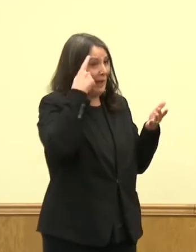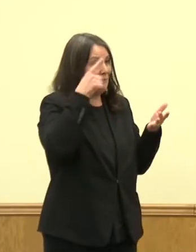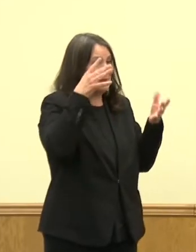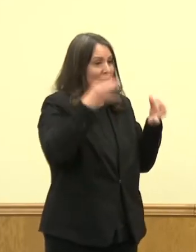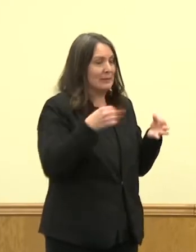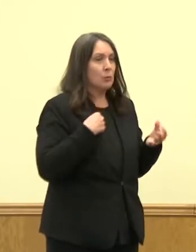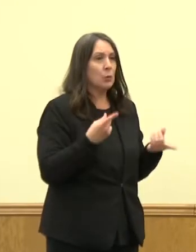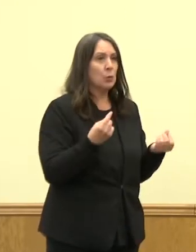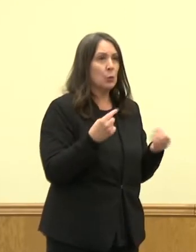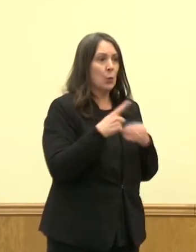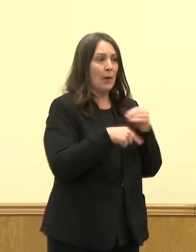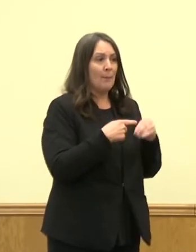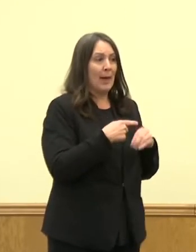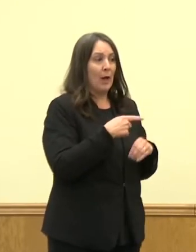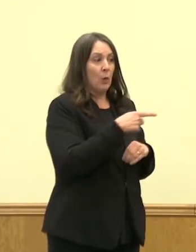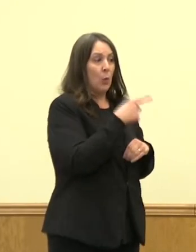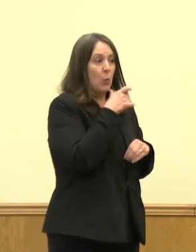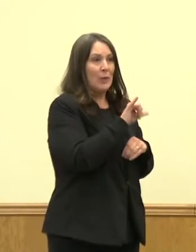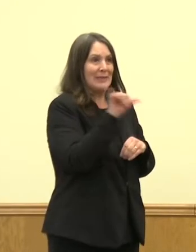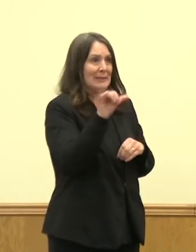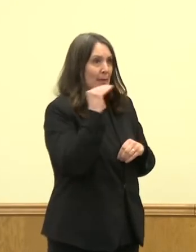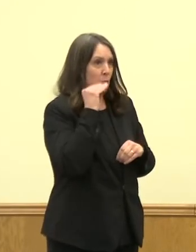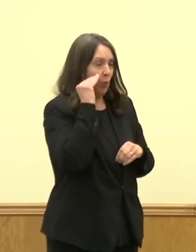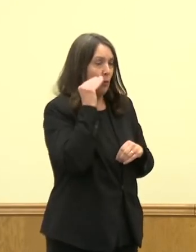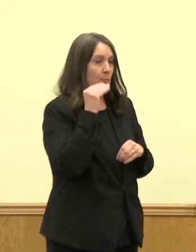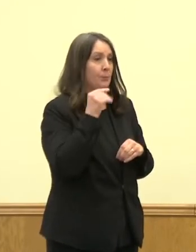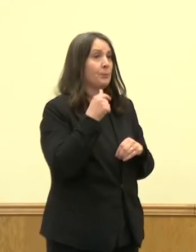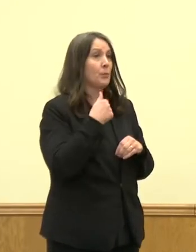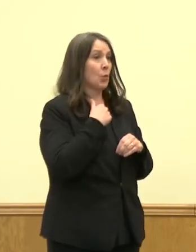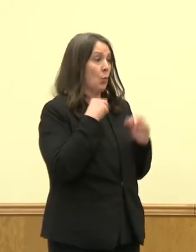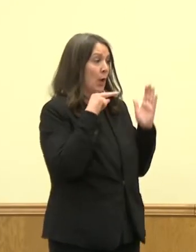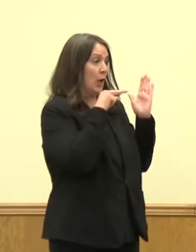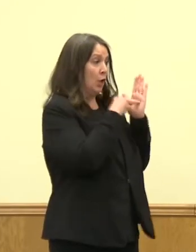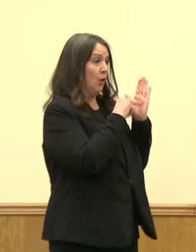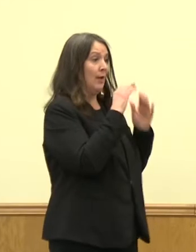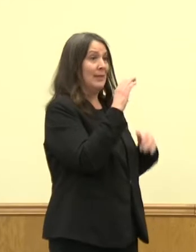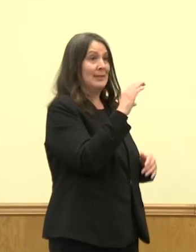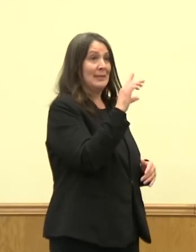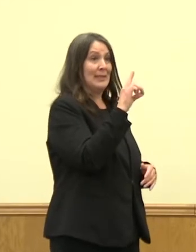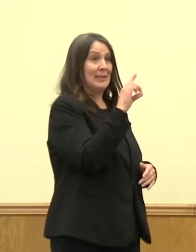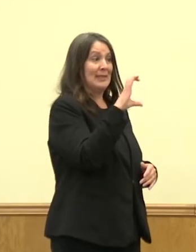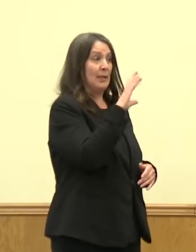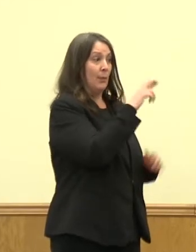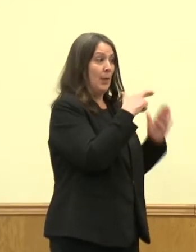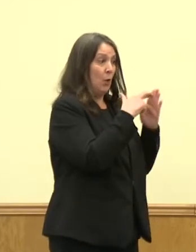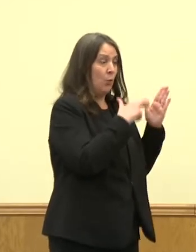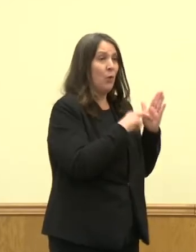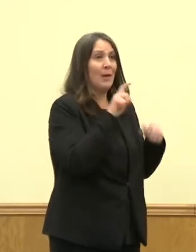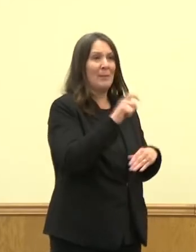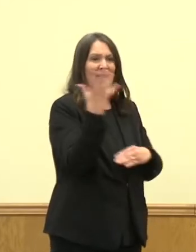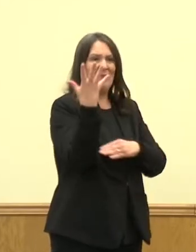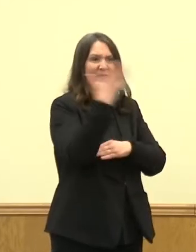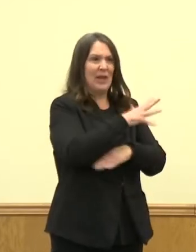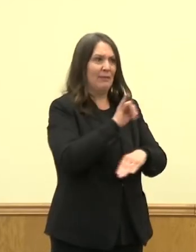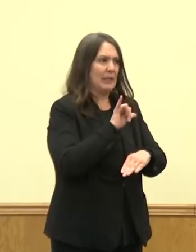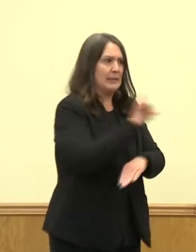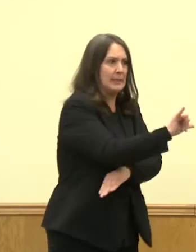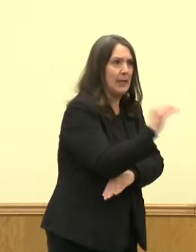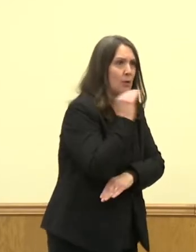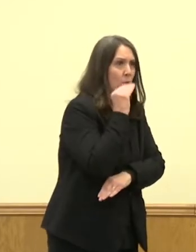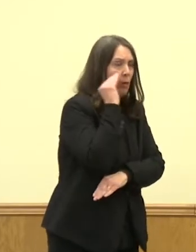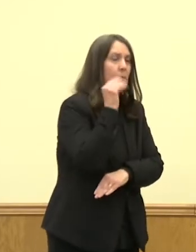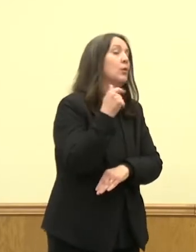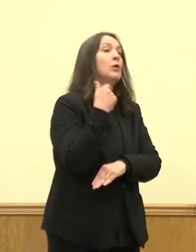We are able to access the new guidelines from the CDC of that five-day quarantine because we rigorously and